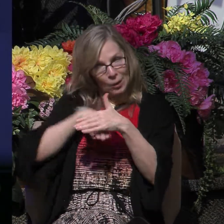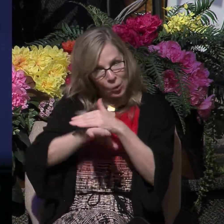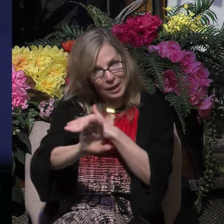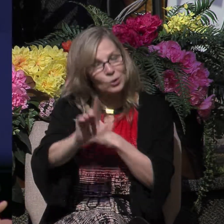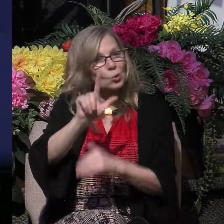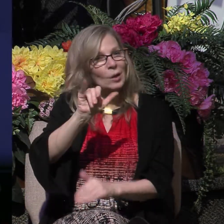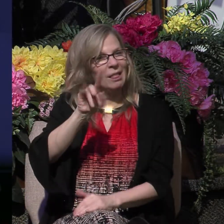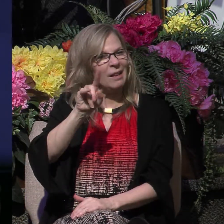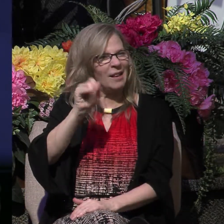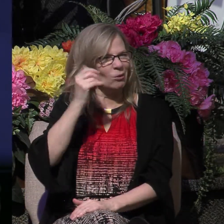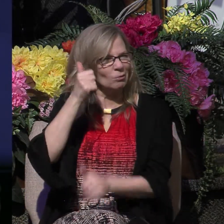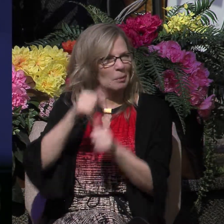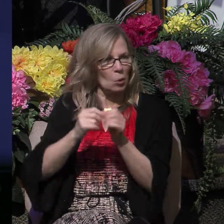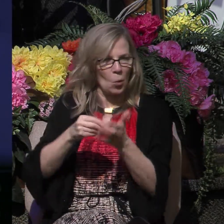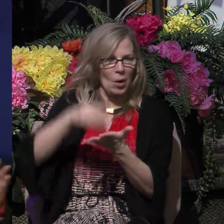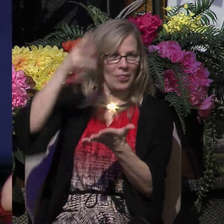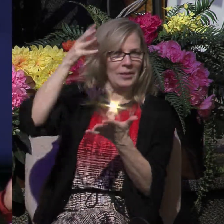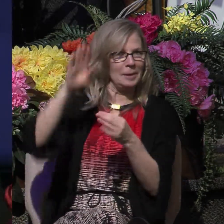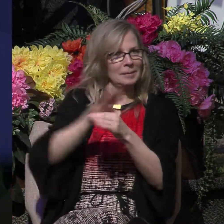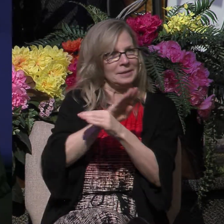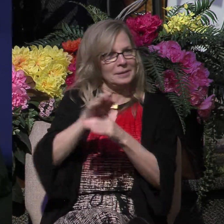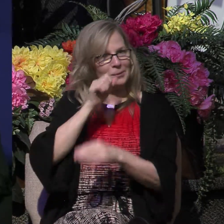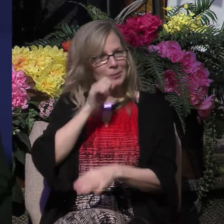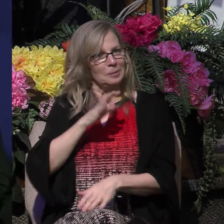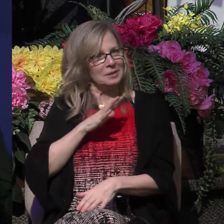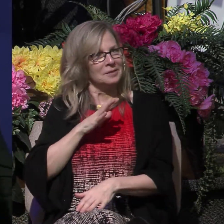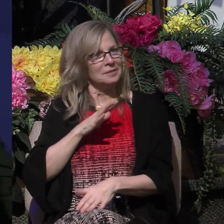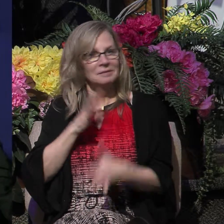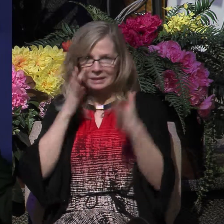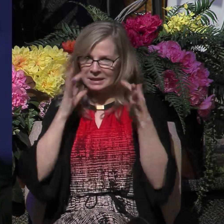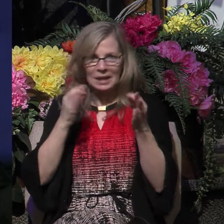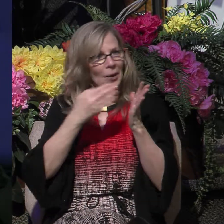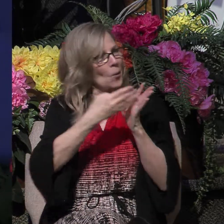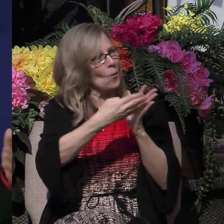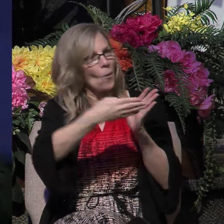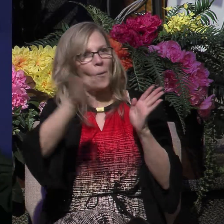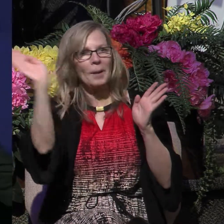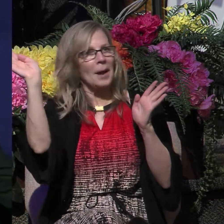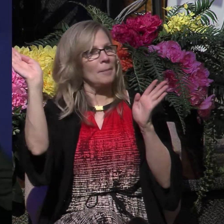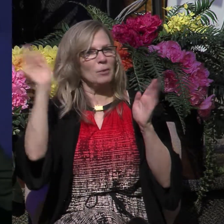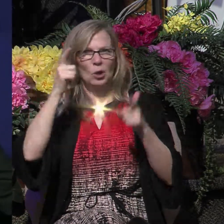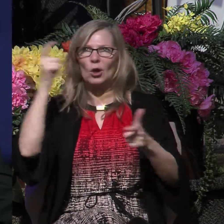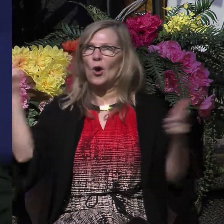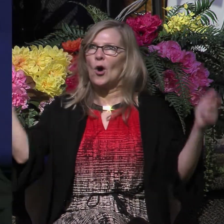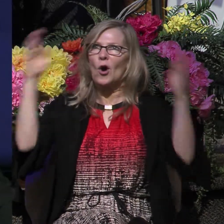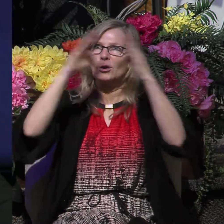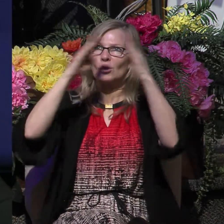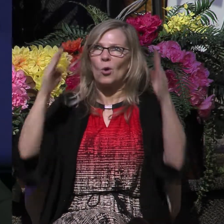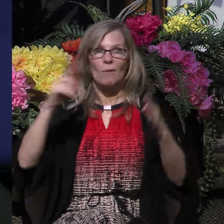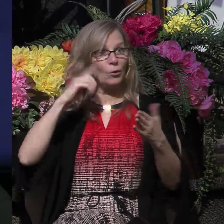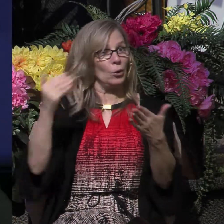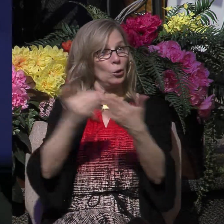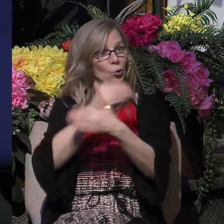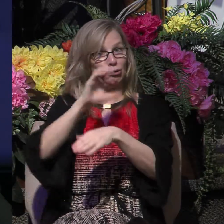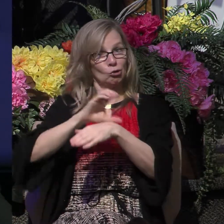the wealthy businesswoman who had apparently decided to open her rather large home for the new church to meet there.